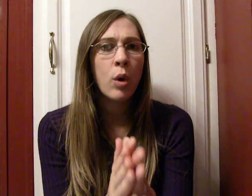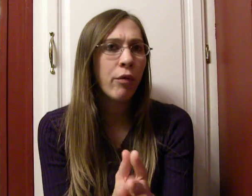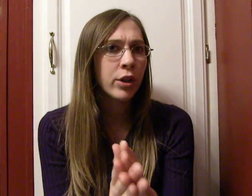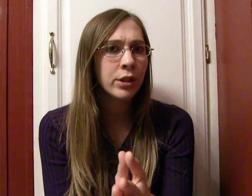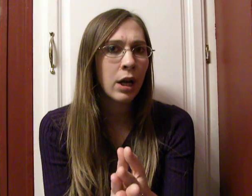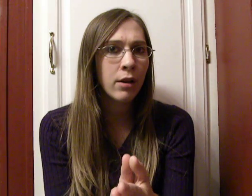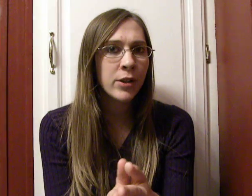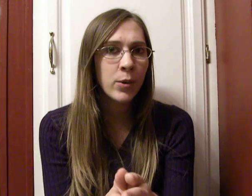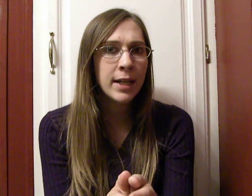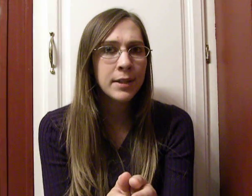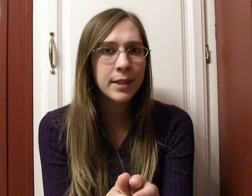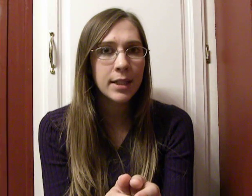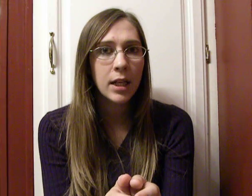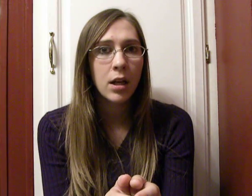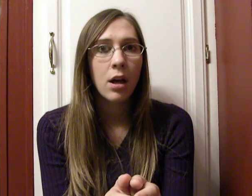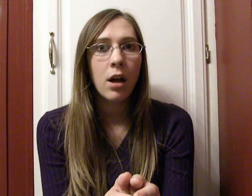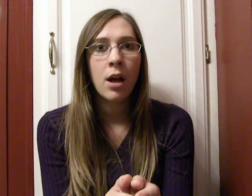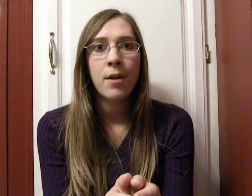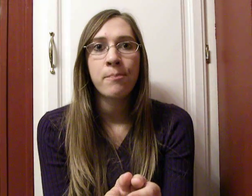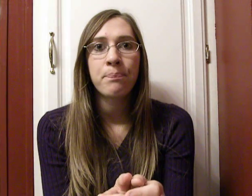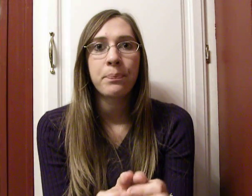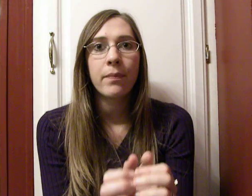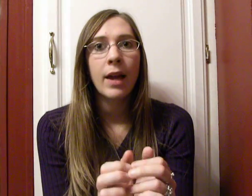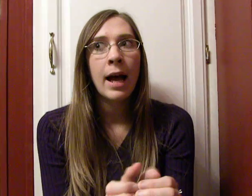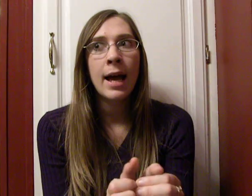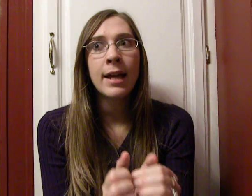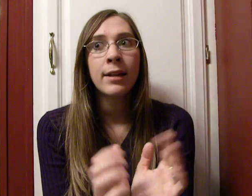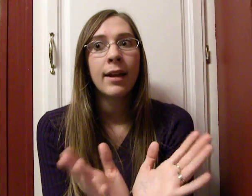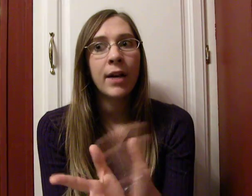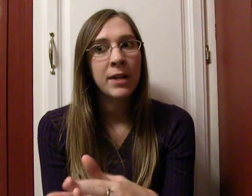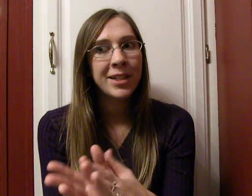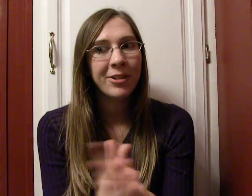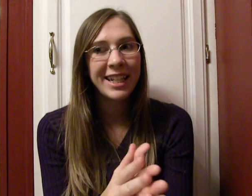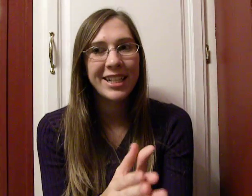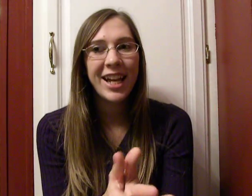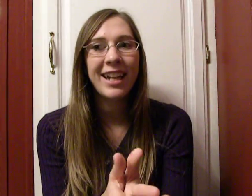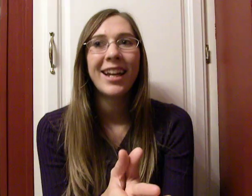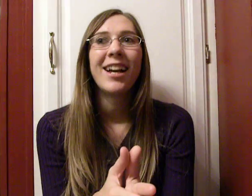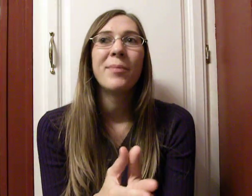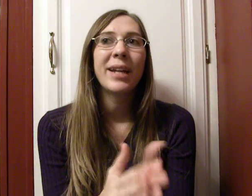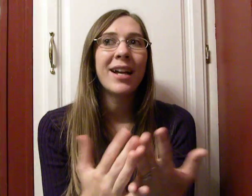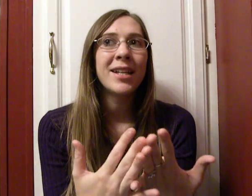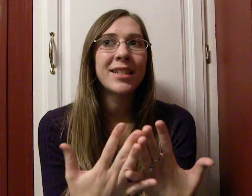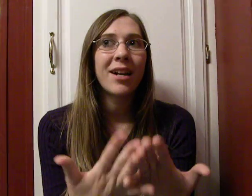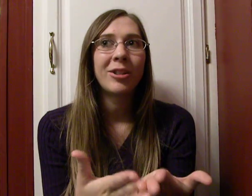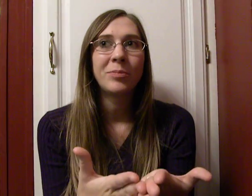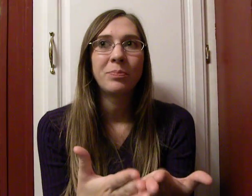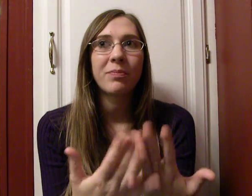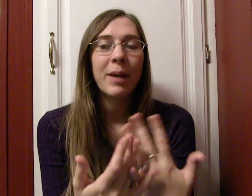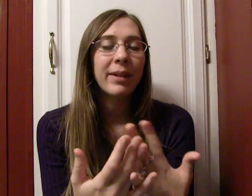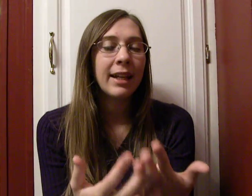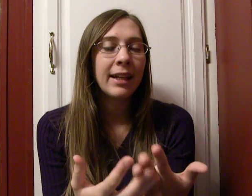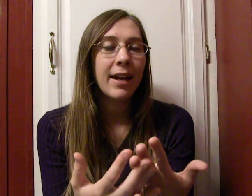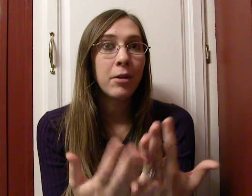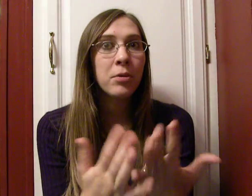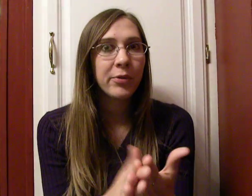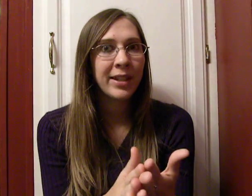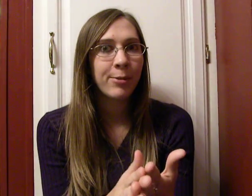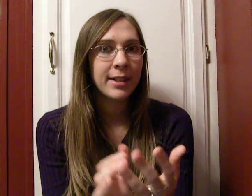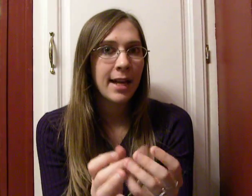$1,200 raised. Um, I have not donated yet because, um, I'm planning on hopefully going